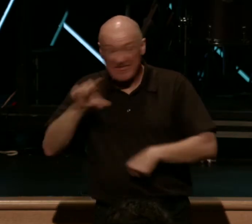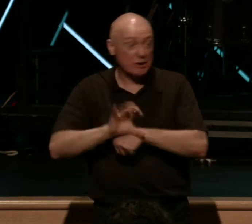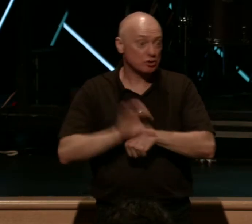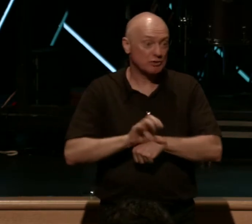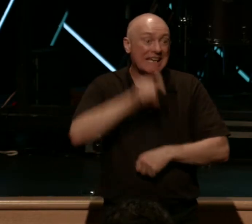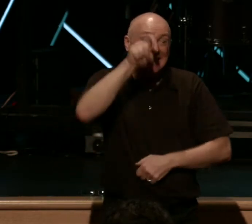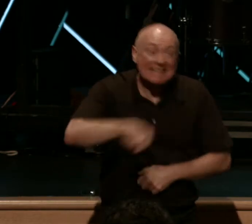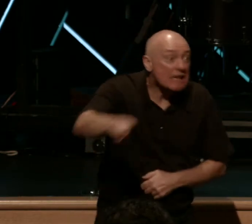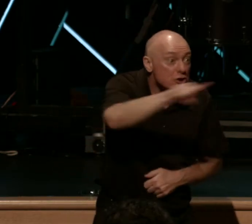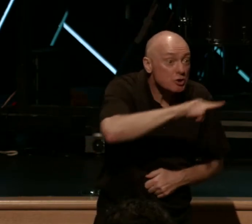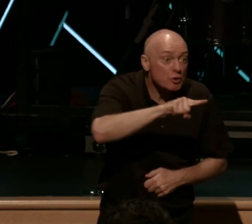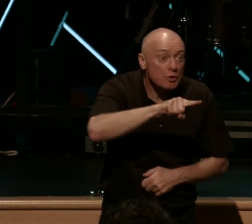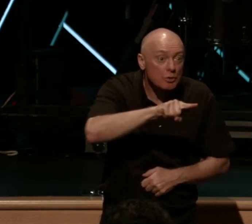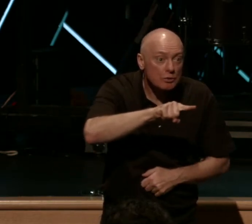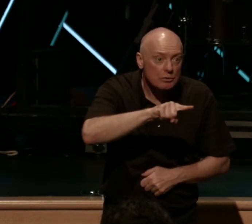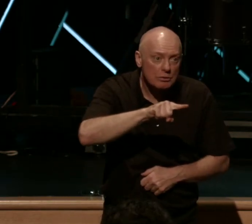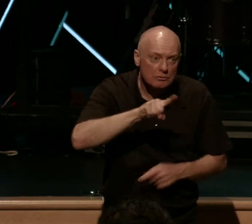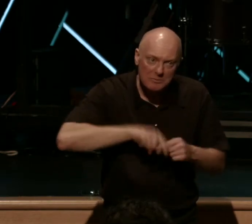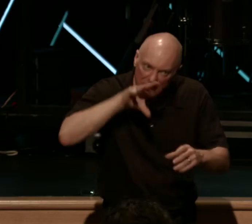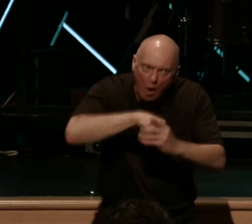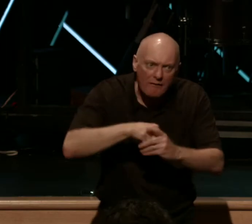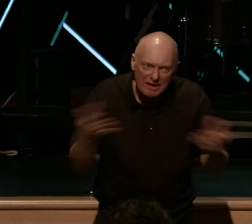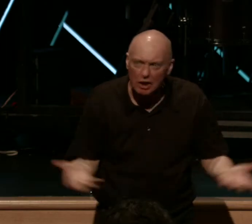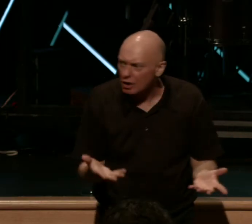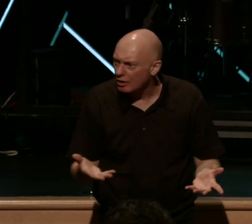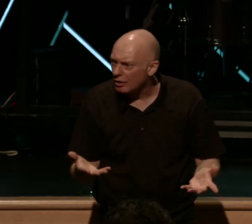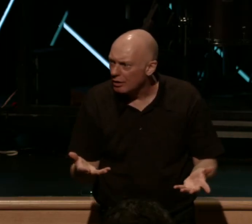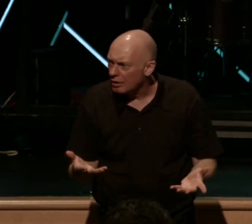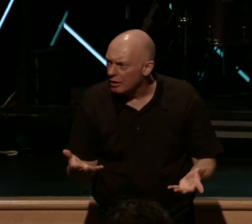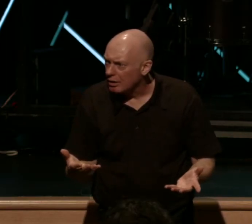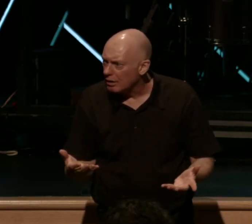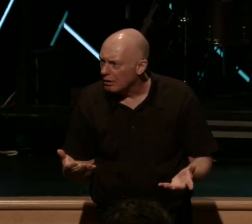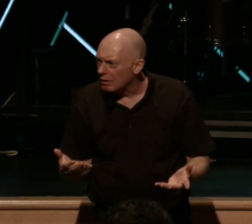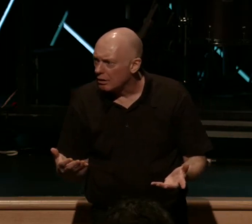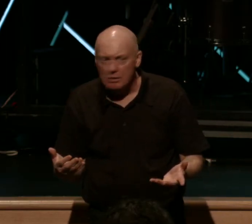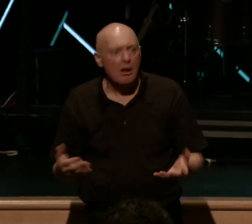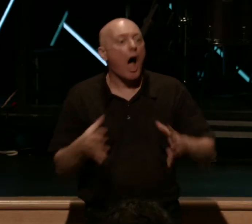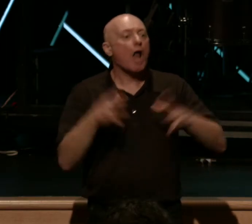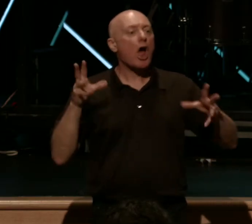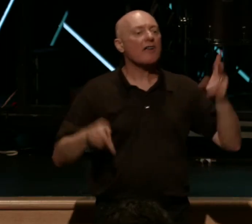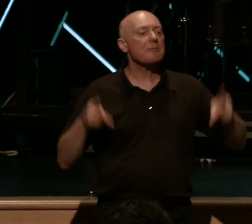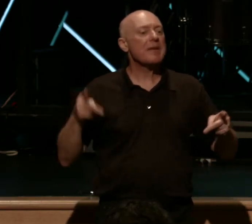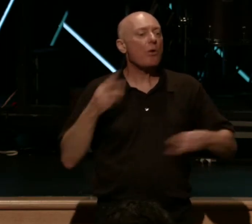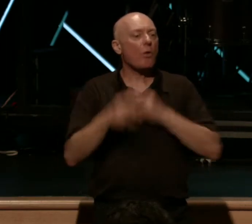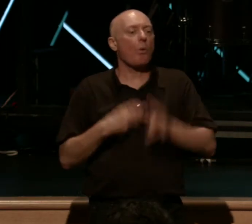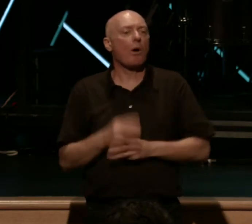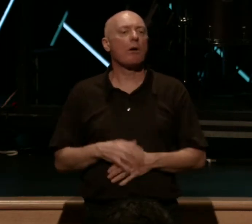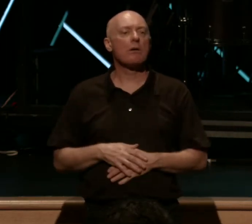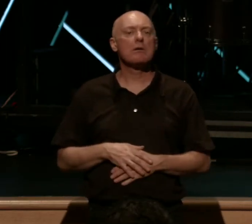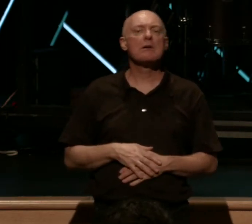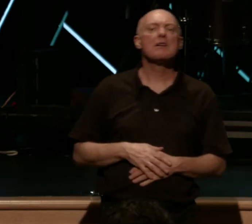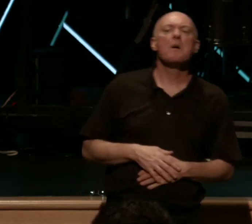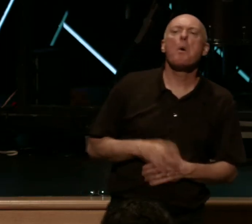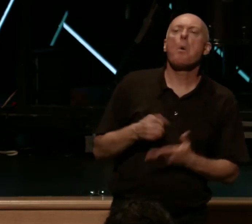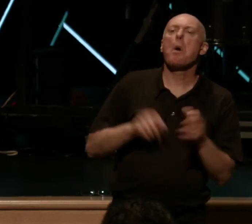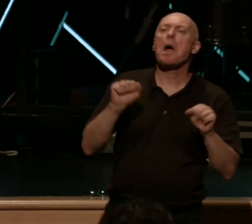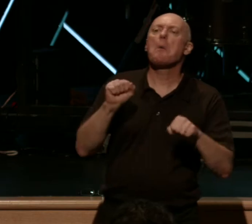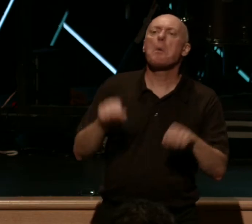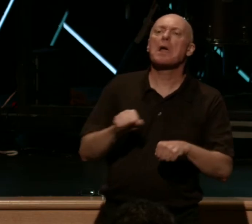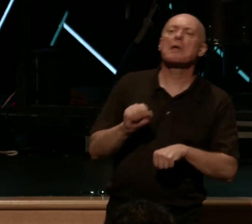you to be engaged here. Like there's a lot of consumers in this world, people who say, what can the kingdom do for me? We don't need